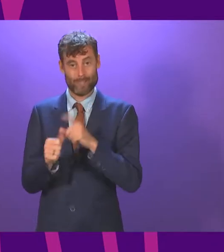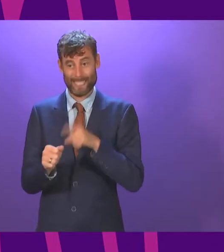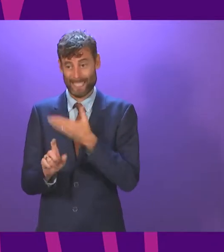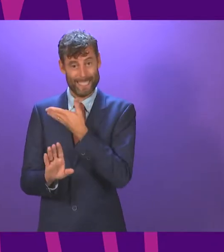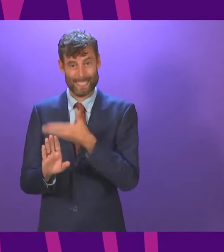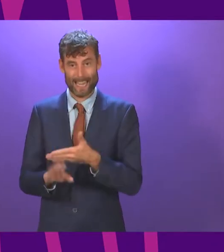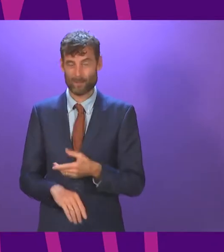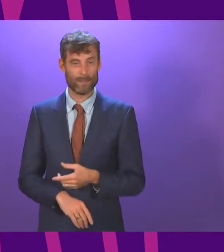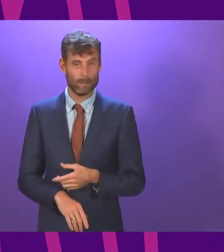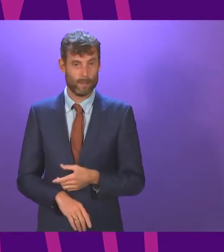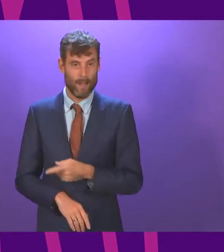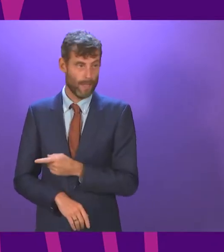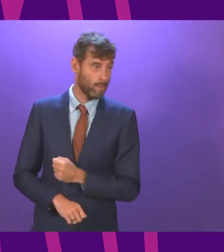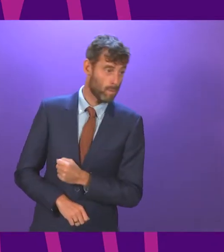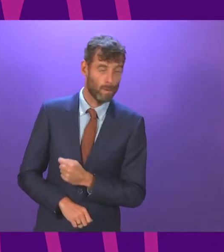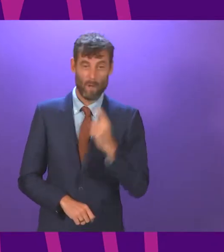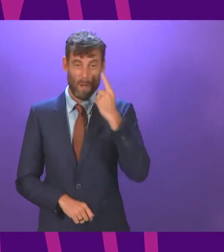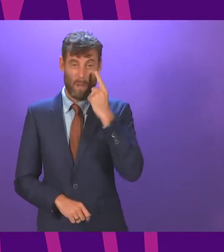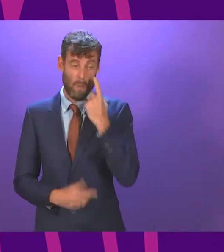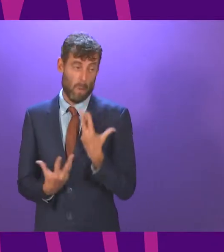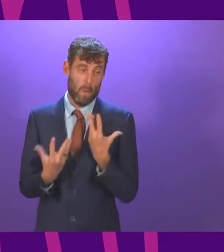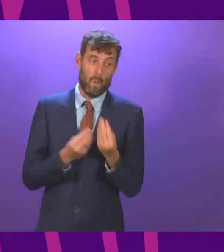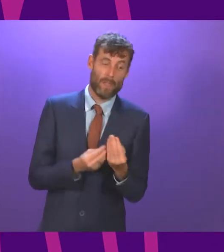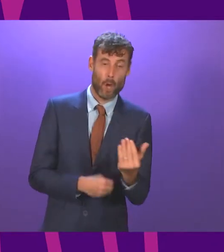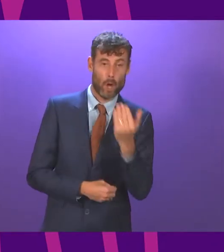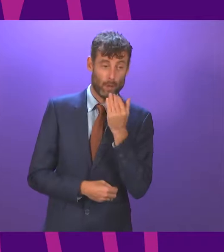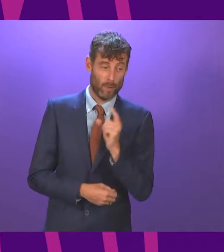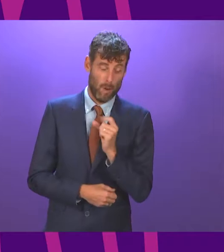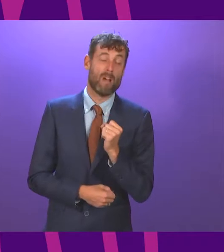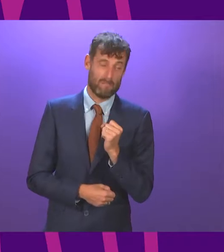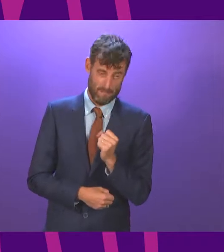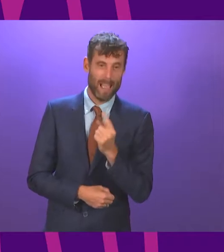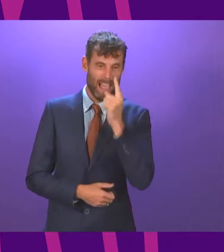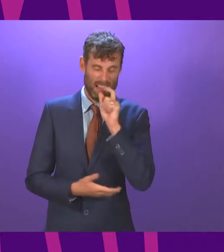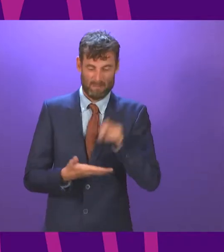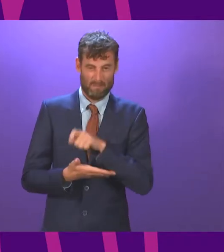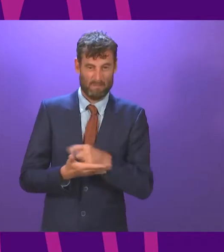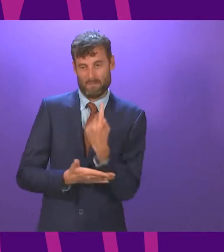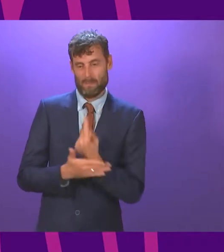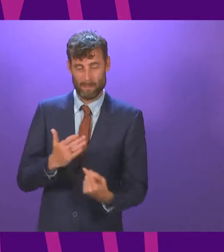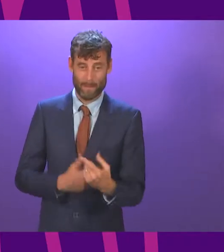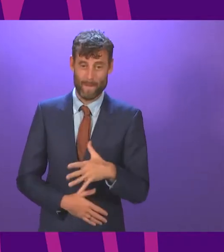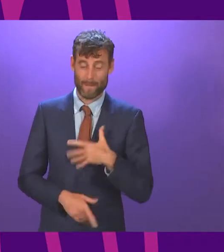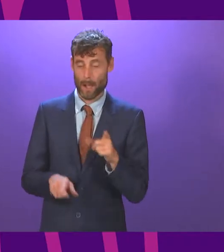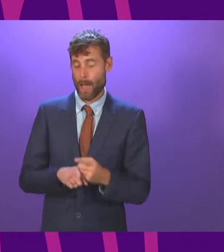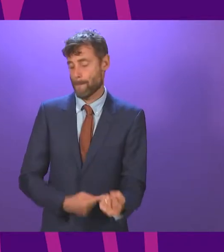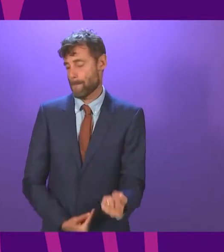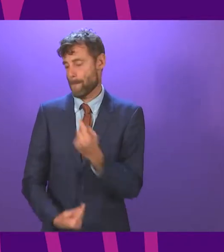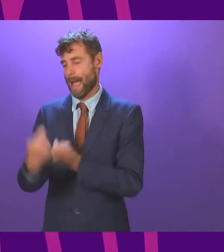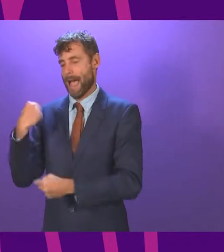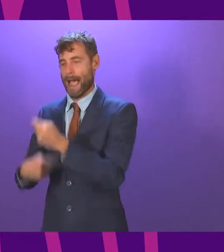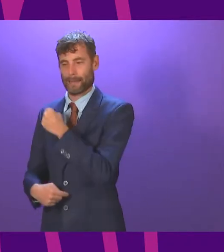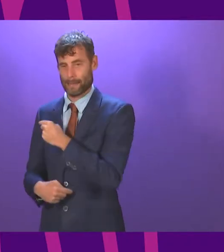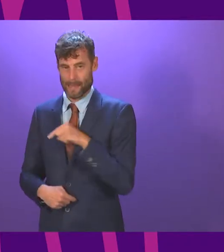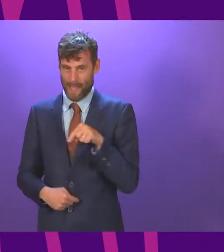of jumping into bed with a party who wanted to take Scotland back and not forward. This is the government Scotland didn't vote